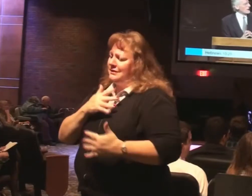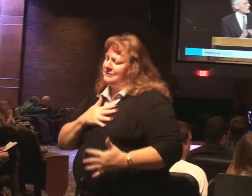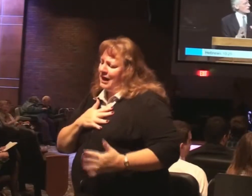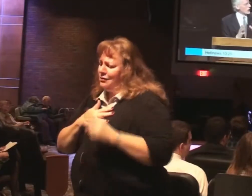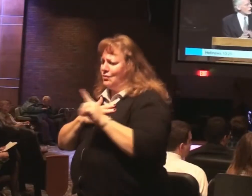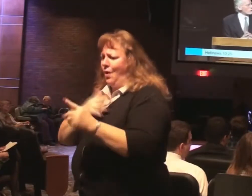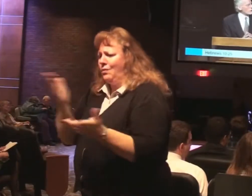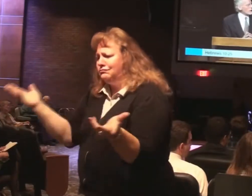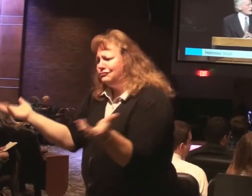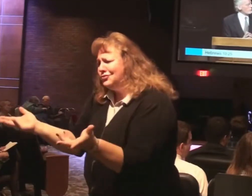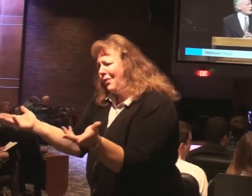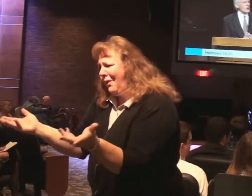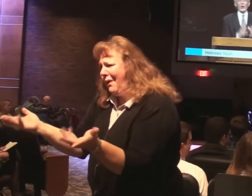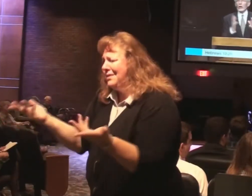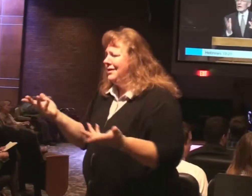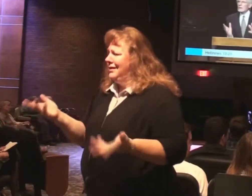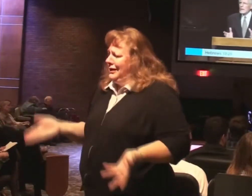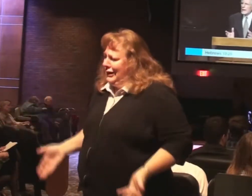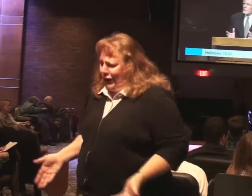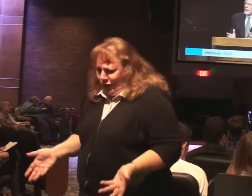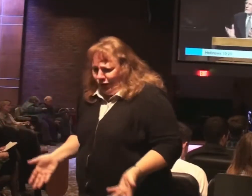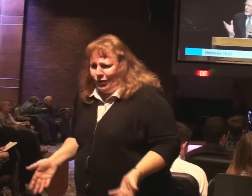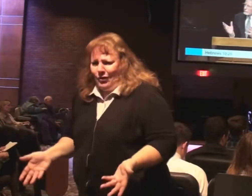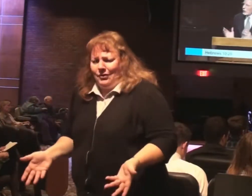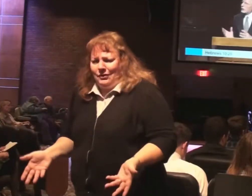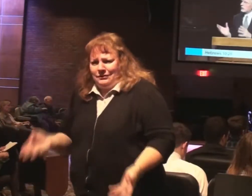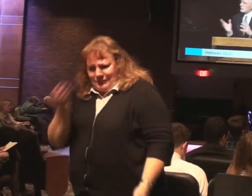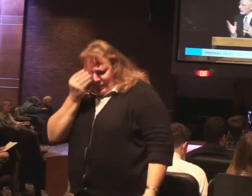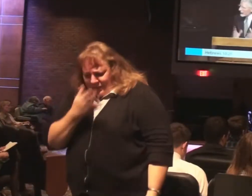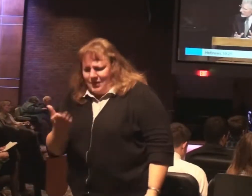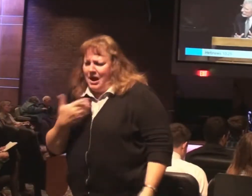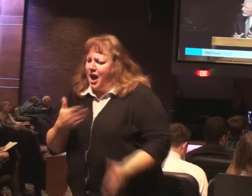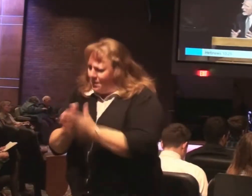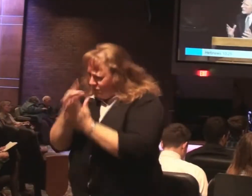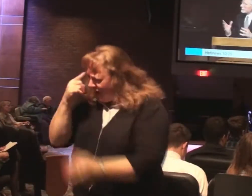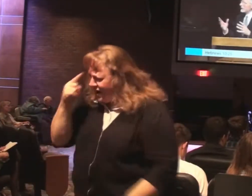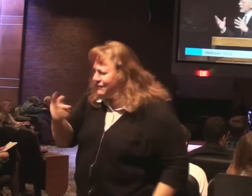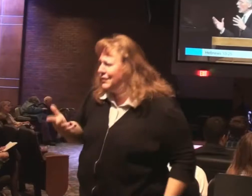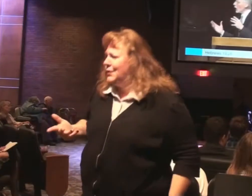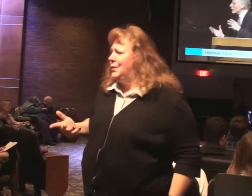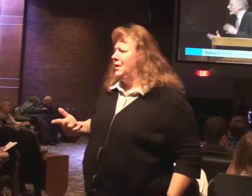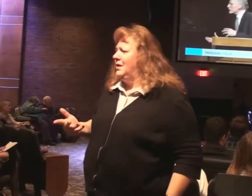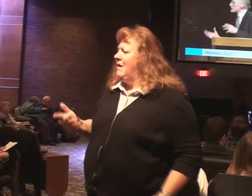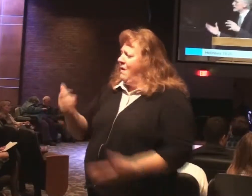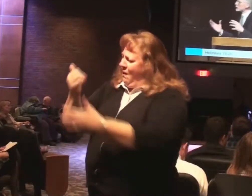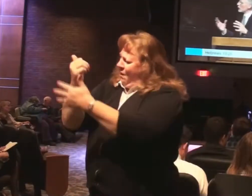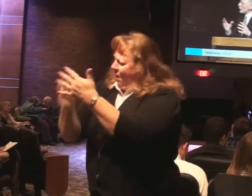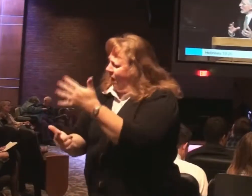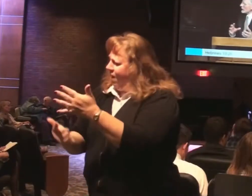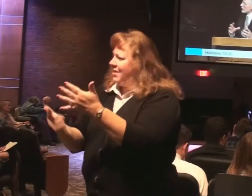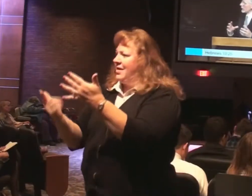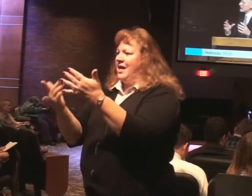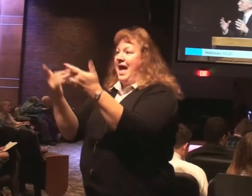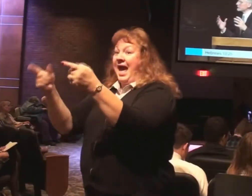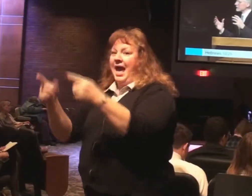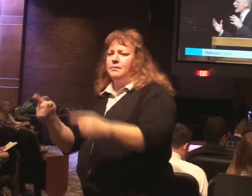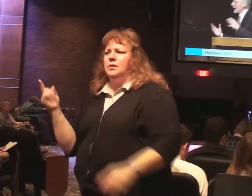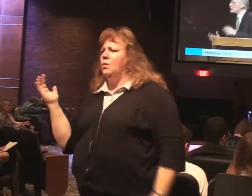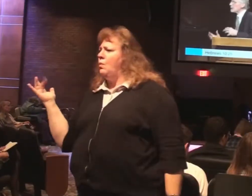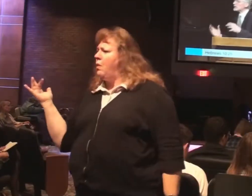To talk with them. Encourage them. Let them know you're praying for them. All these things go on to what? Help us